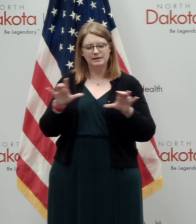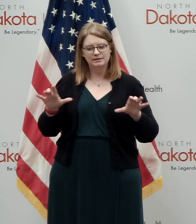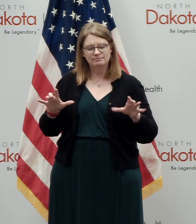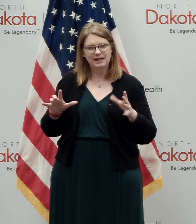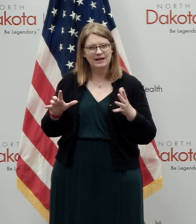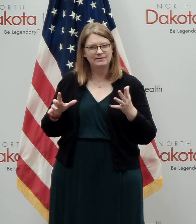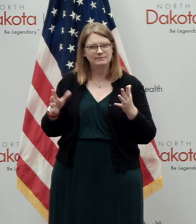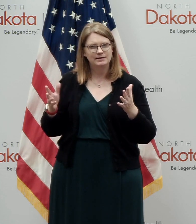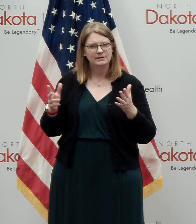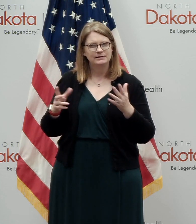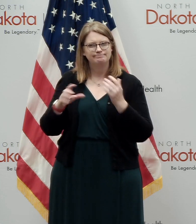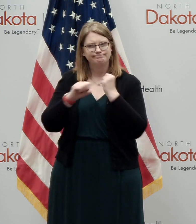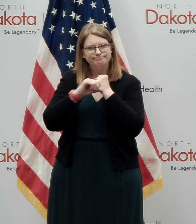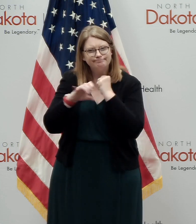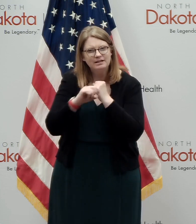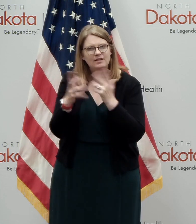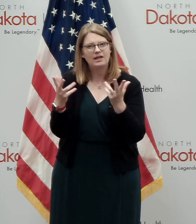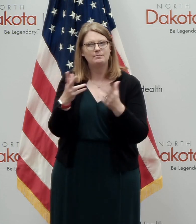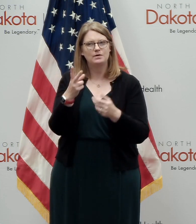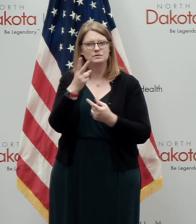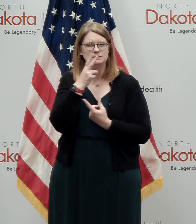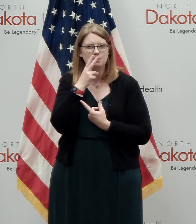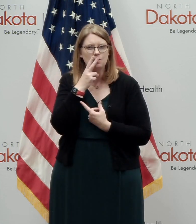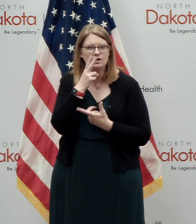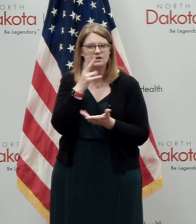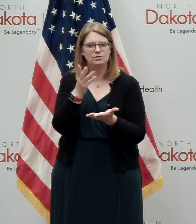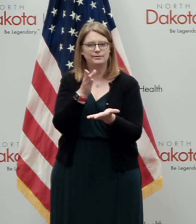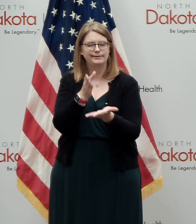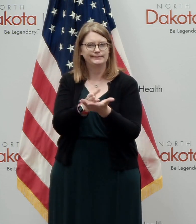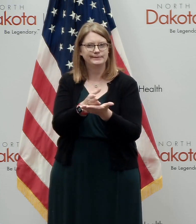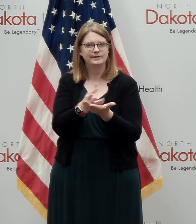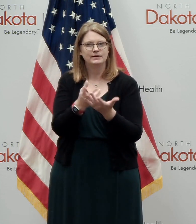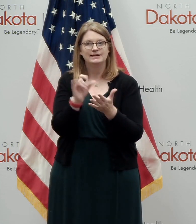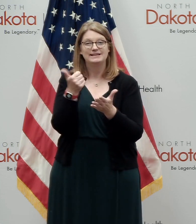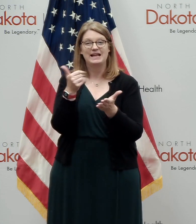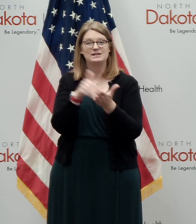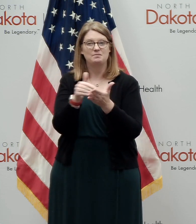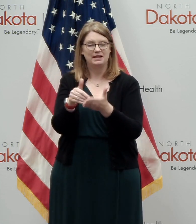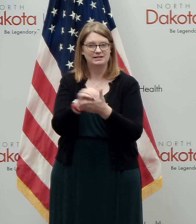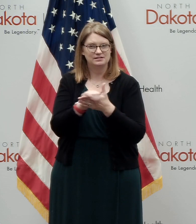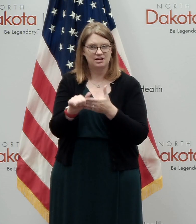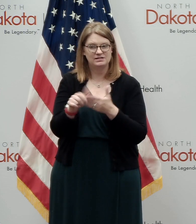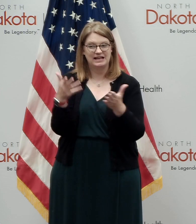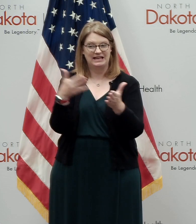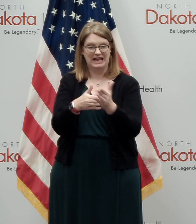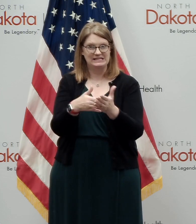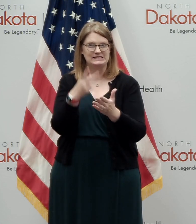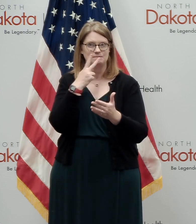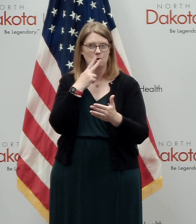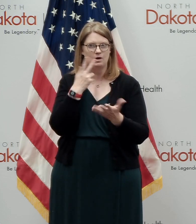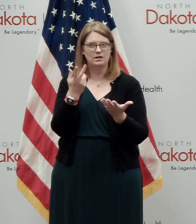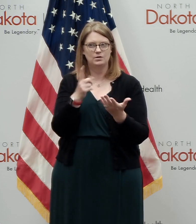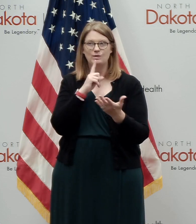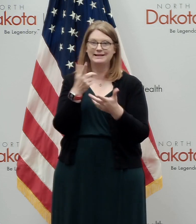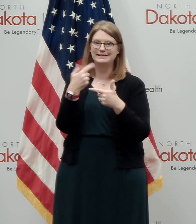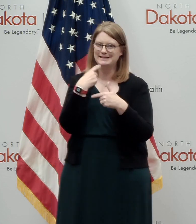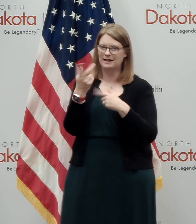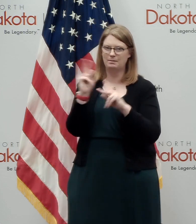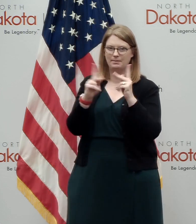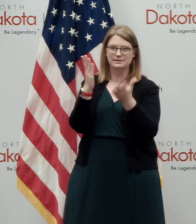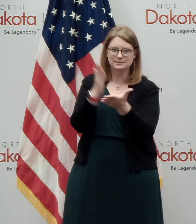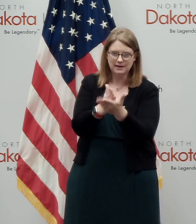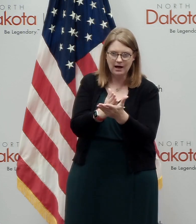whether it's like smoking, uh, you know, there've been, you know, tens of millions of dollars were spent on anti-smoking campaigns and targeted